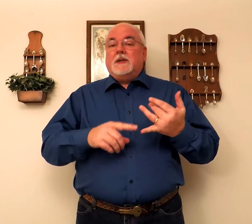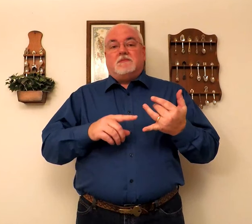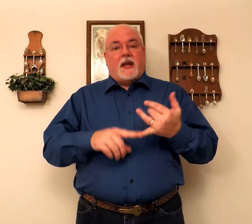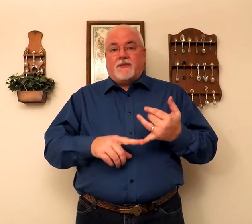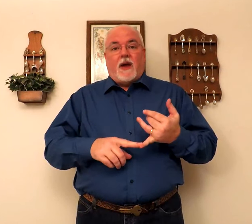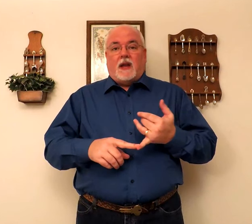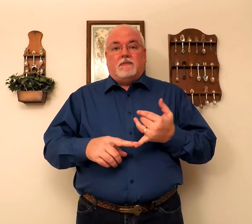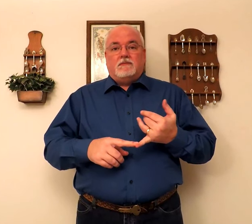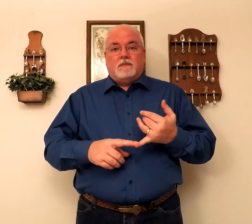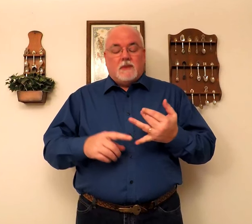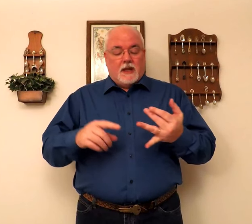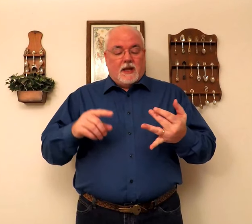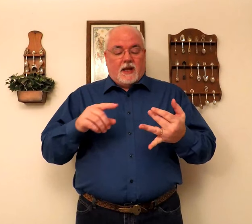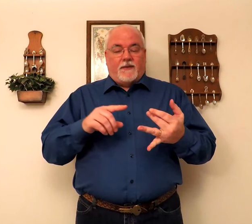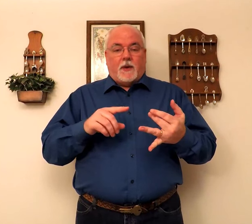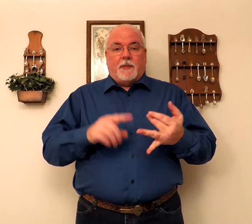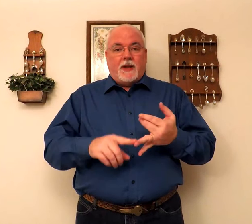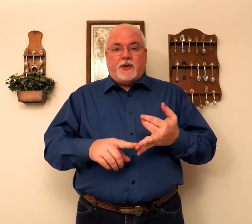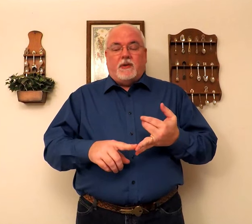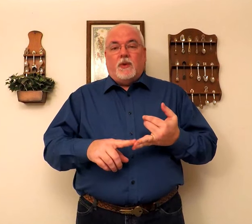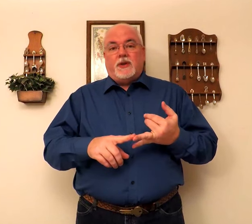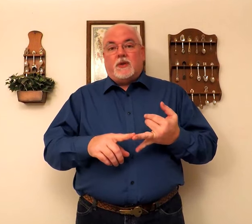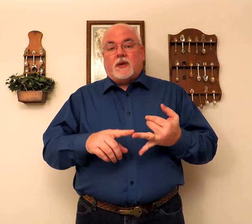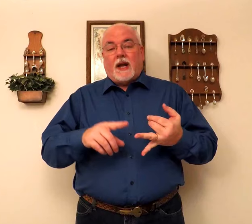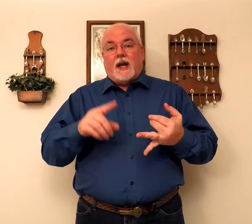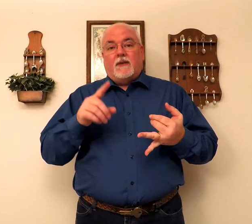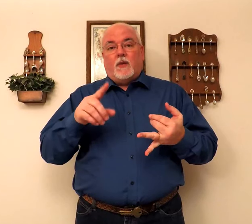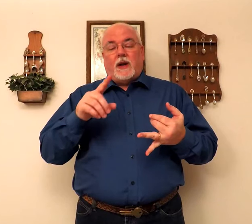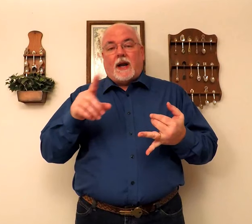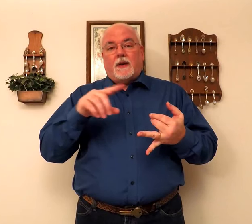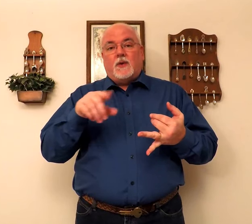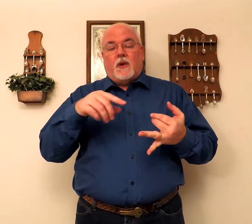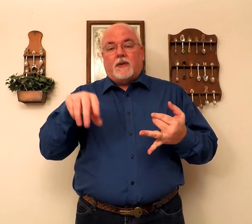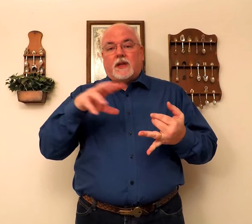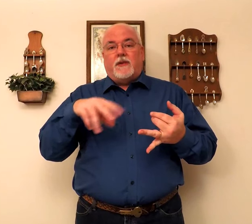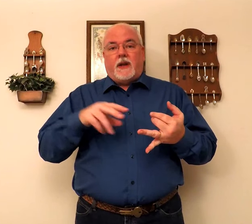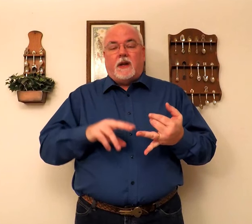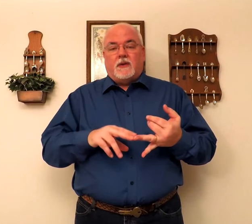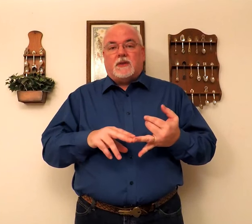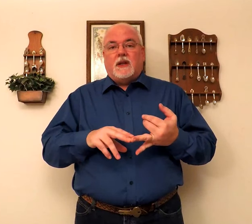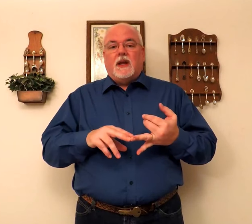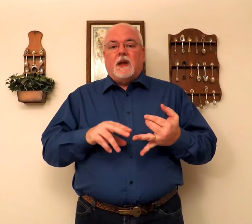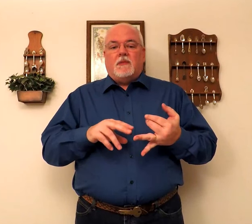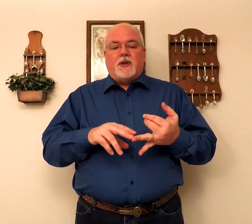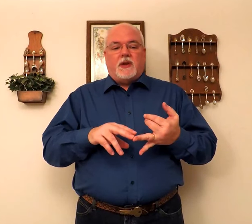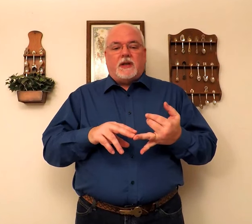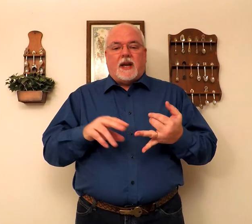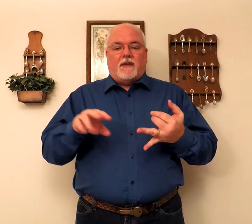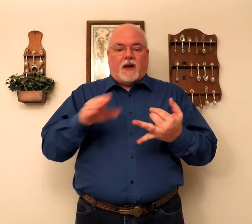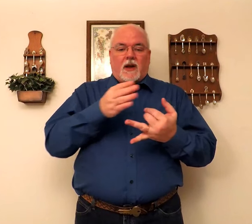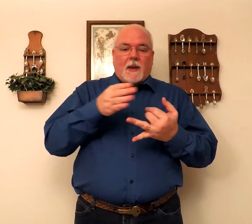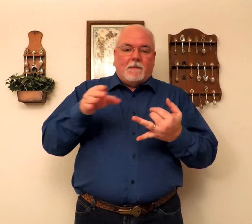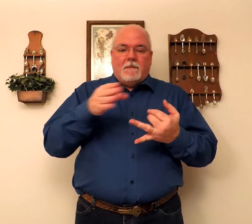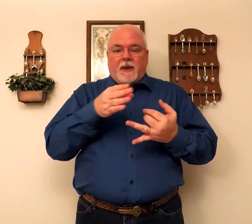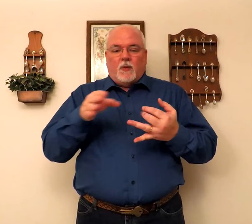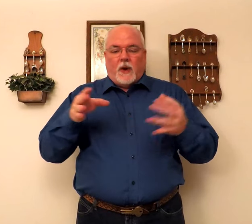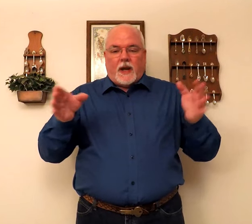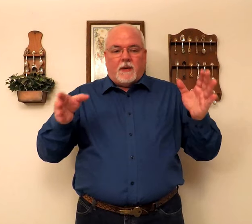that's fine. If you're Pidgin, which is kind of what I do on these videos. Pidgin is kind of a midway